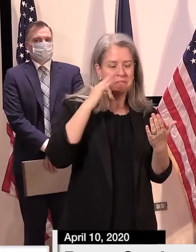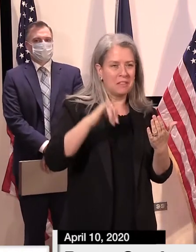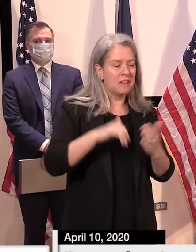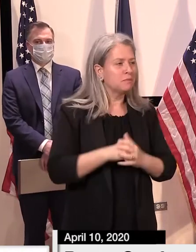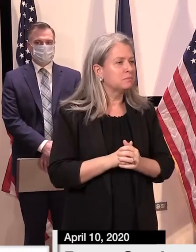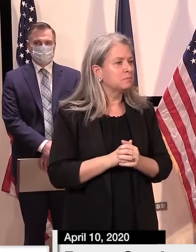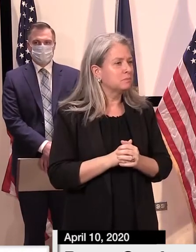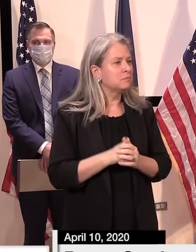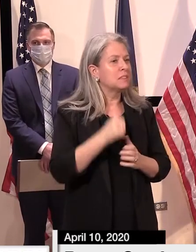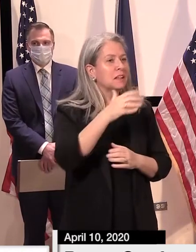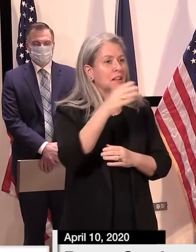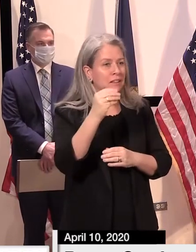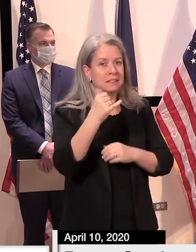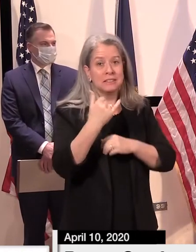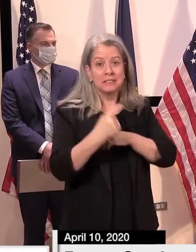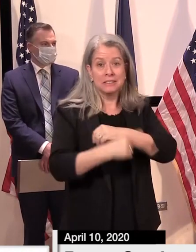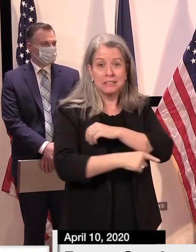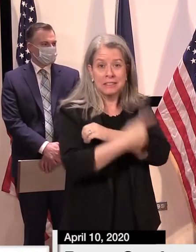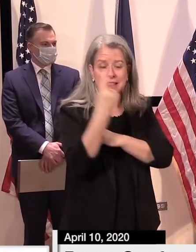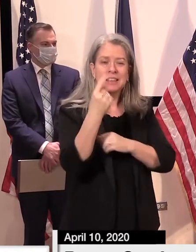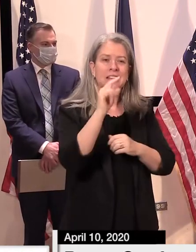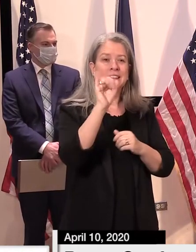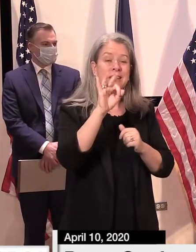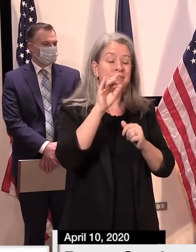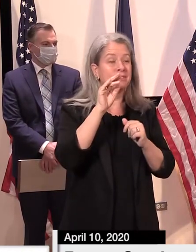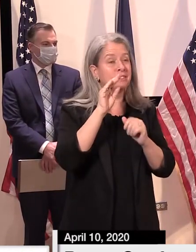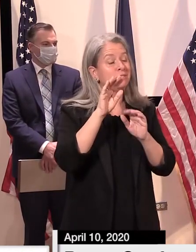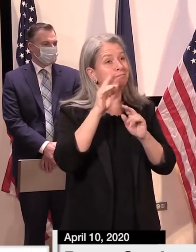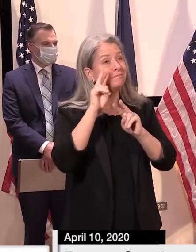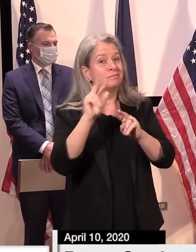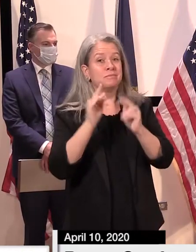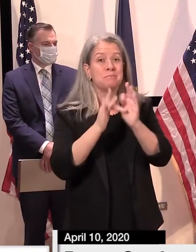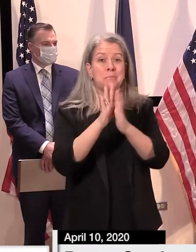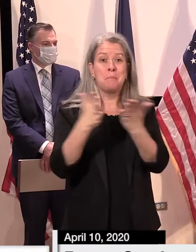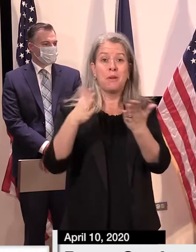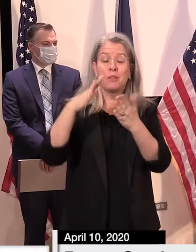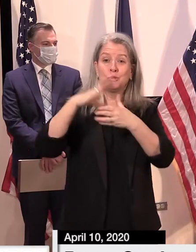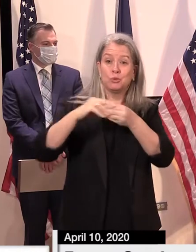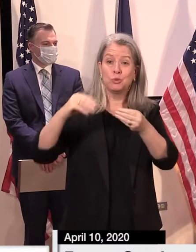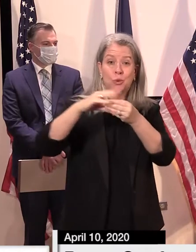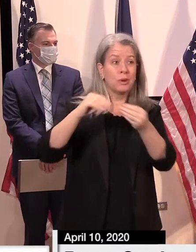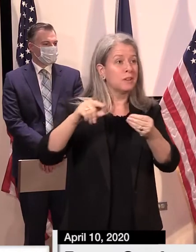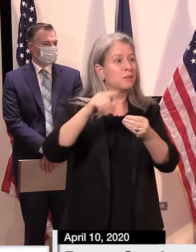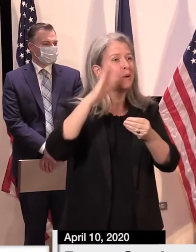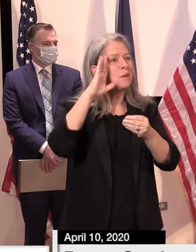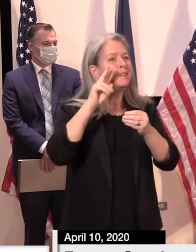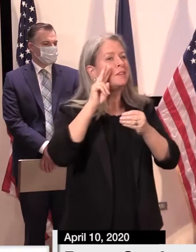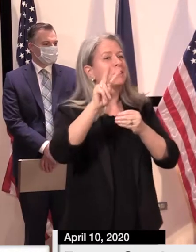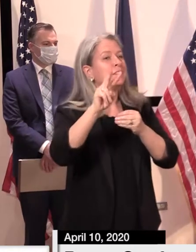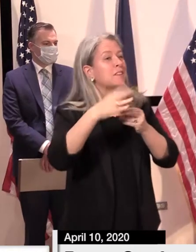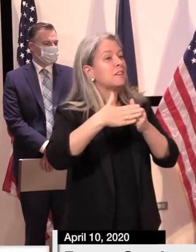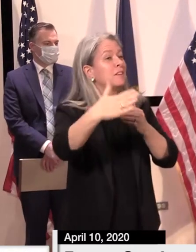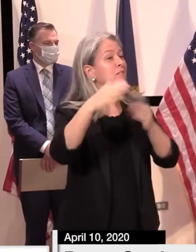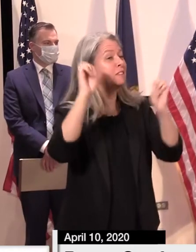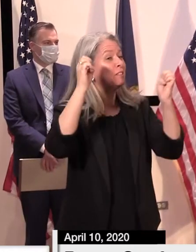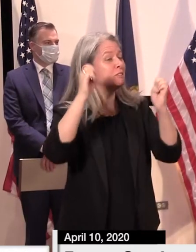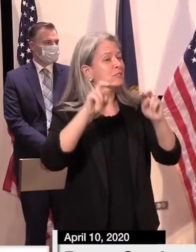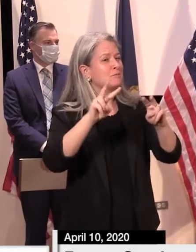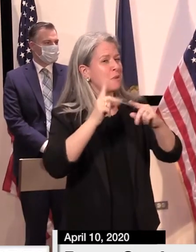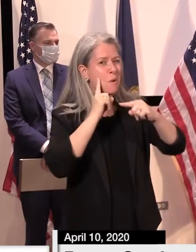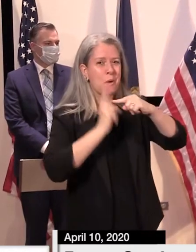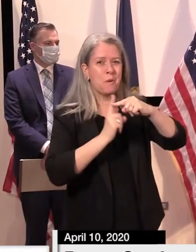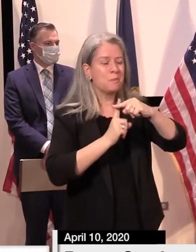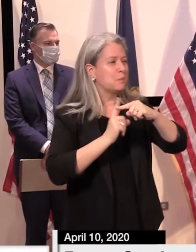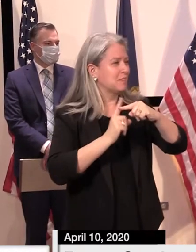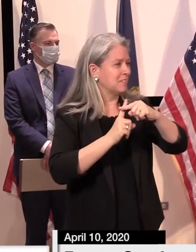dark day, in biblical terms, that better days are coming. And there's always a glimmer of hope somewhere, if you